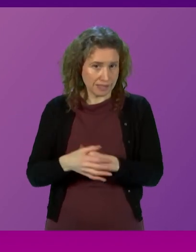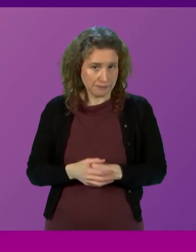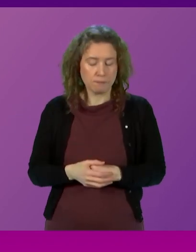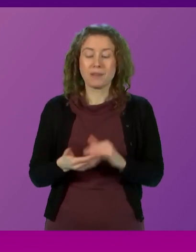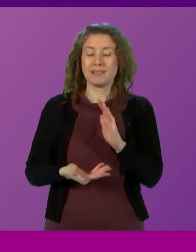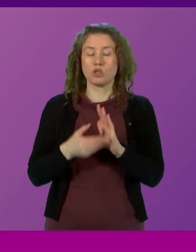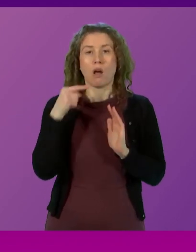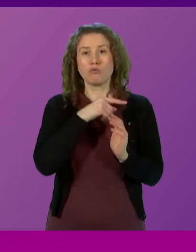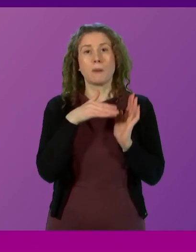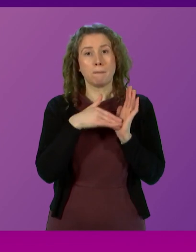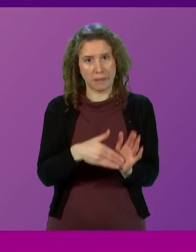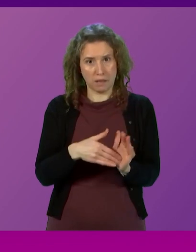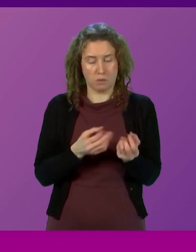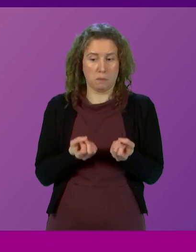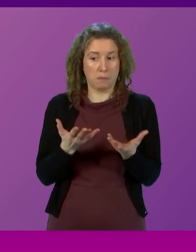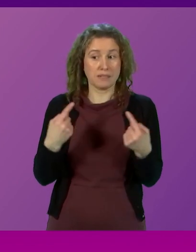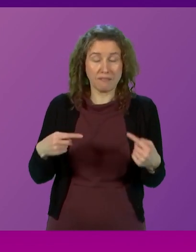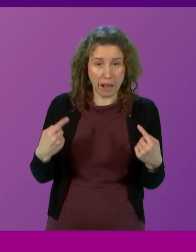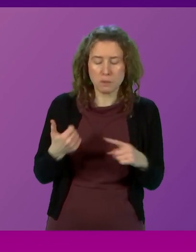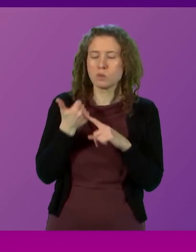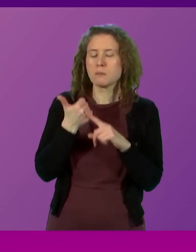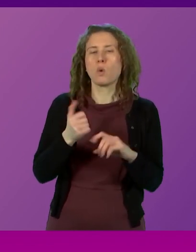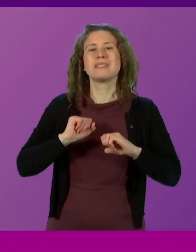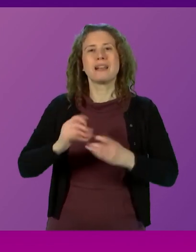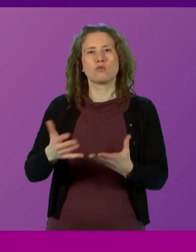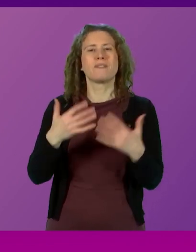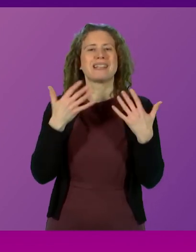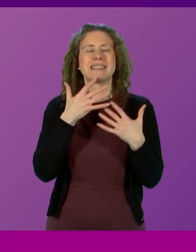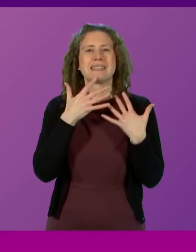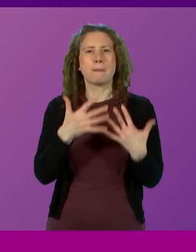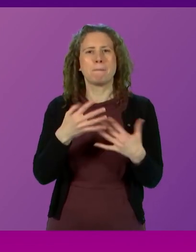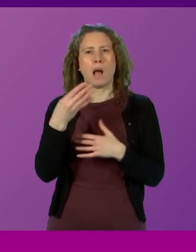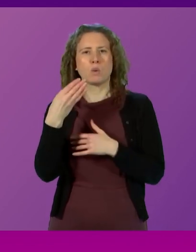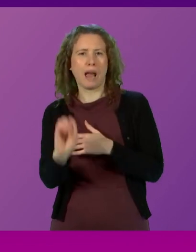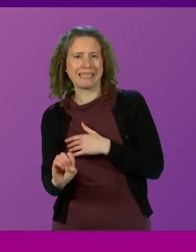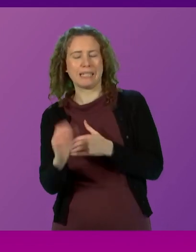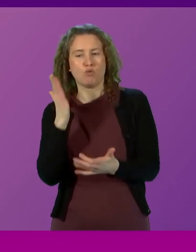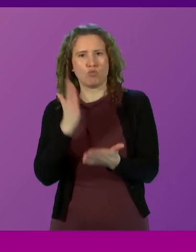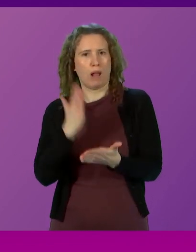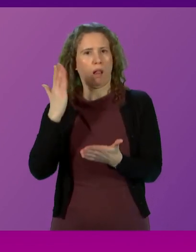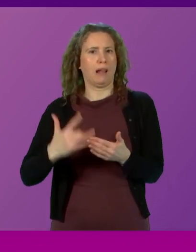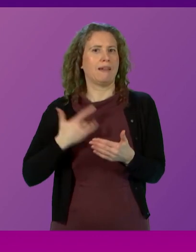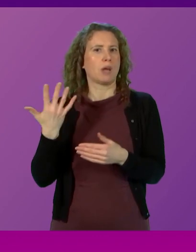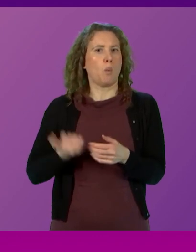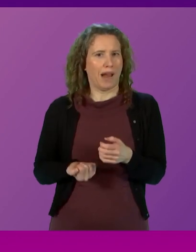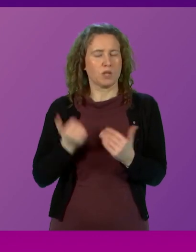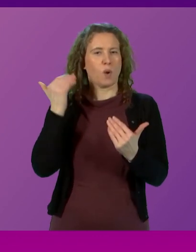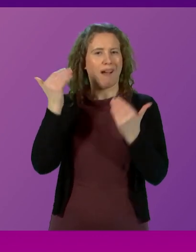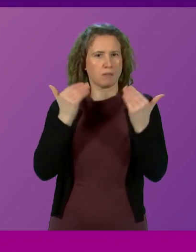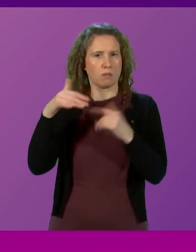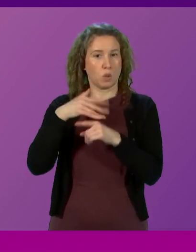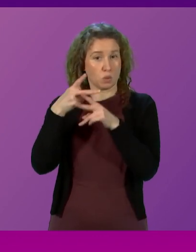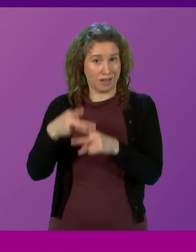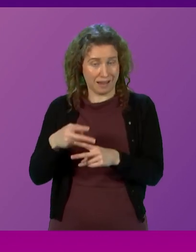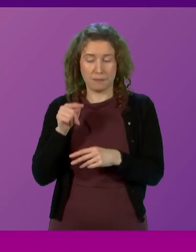£100 million will be made available to support delivery of the £10.90 real living wage for adult social care, building